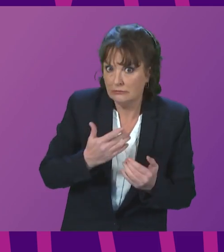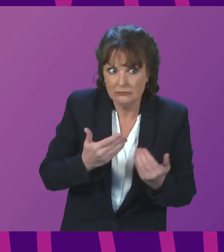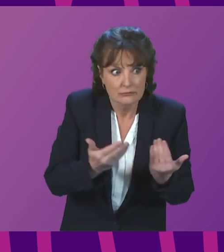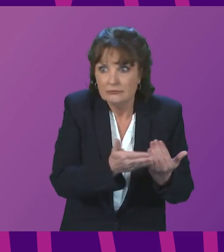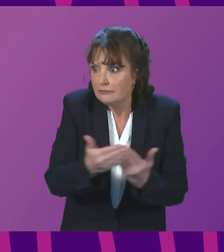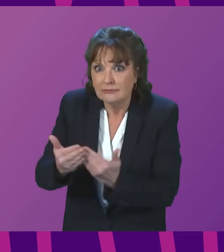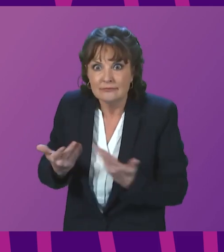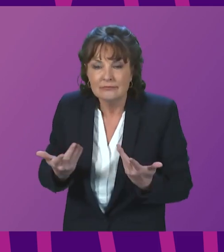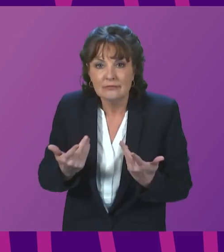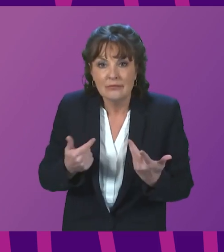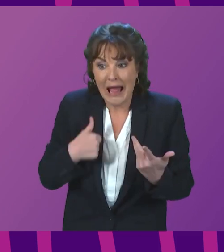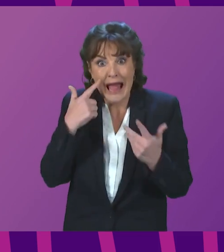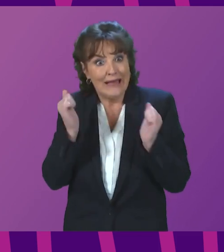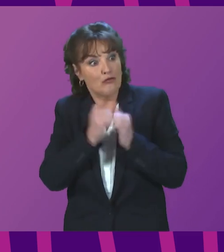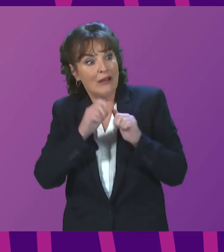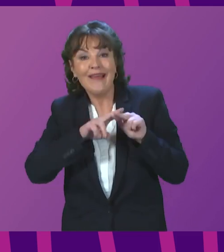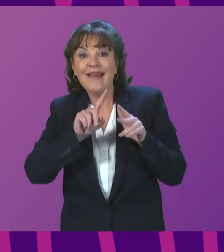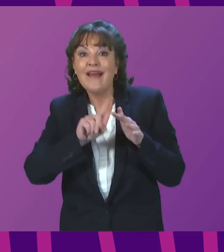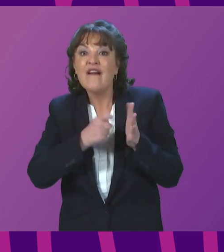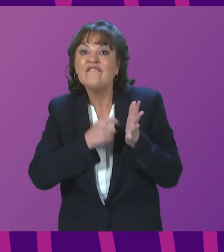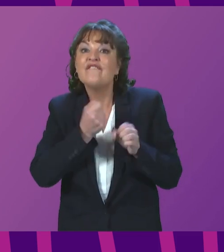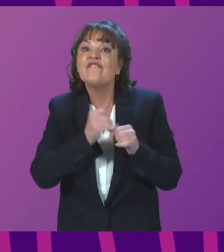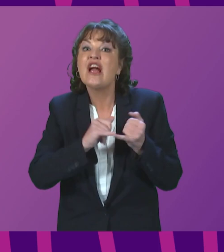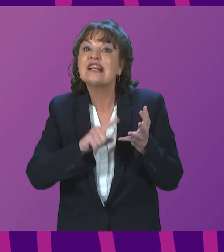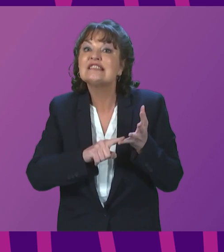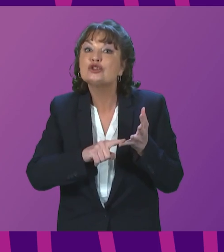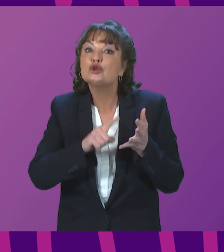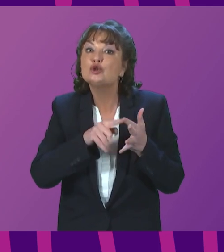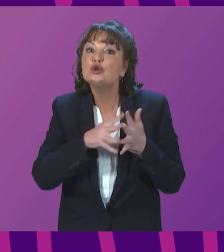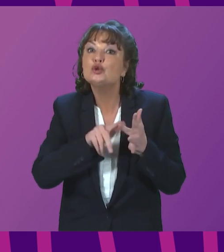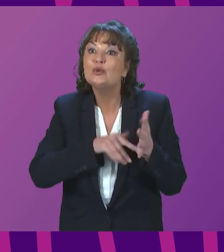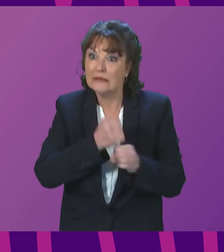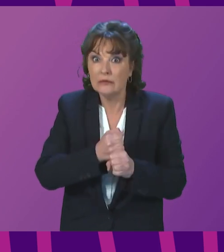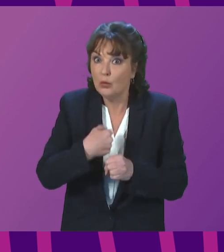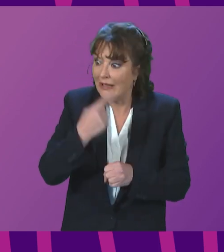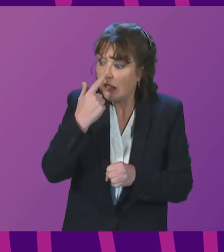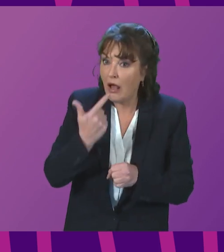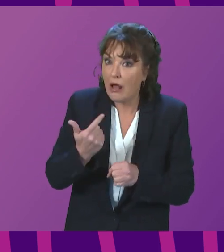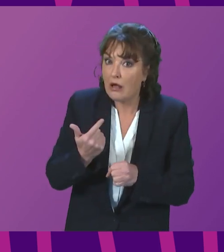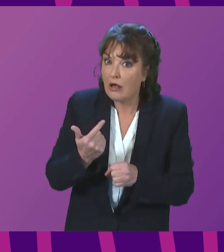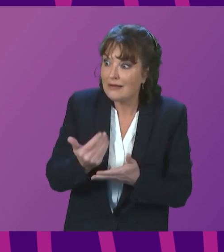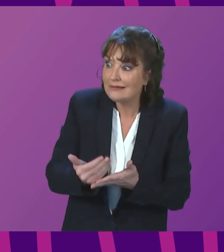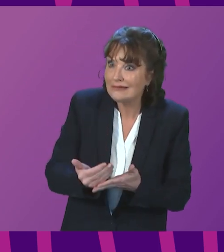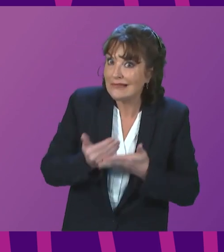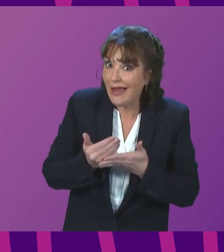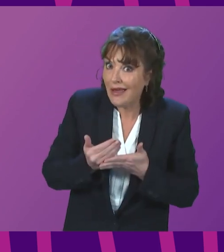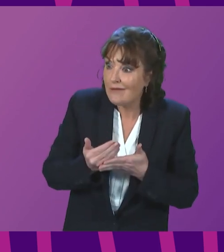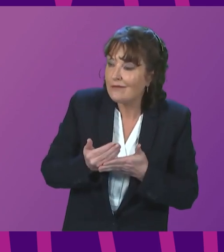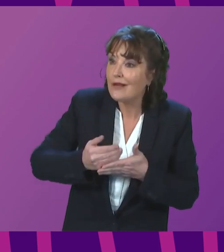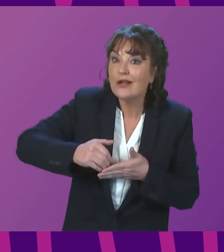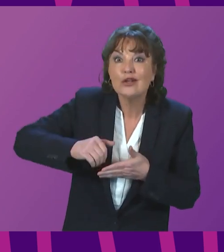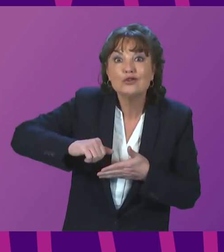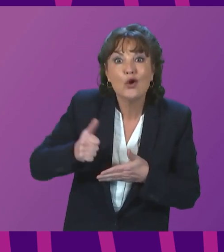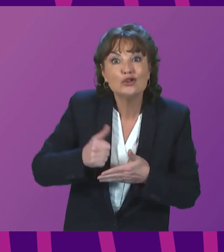I agree with Fergus Ewing. We can protect Scottish jobs. Patrick Harvey laughs, but we can